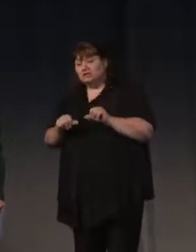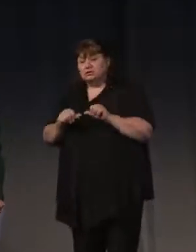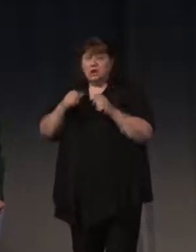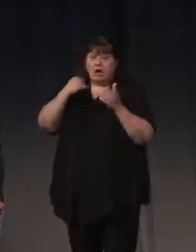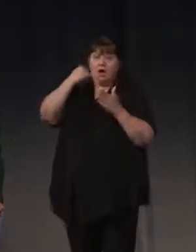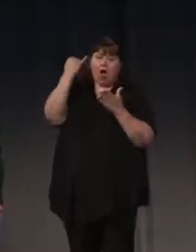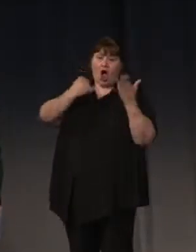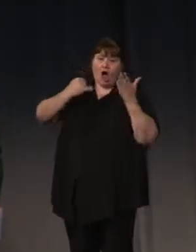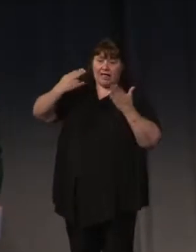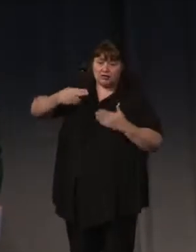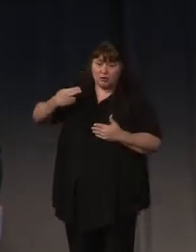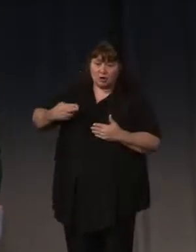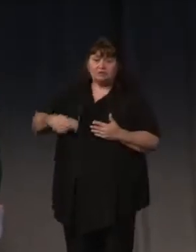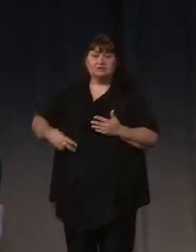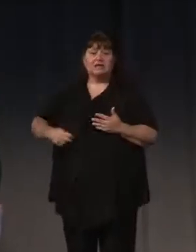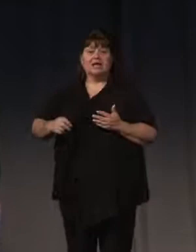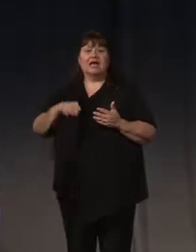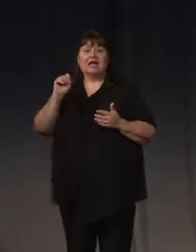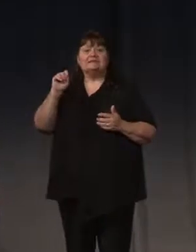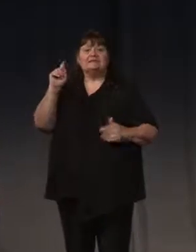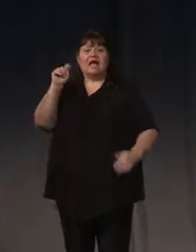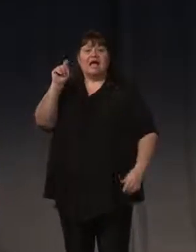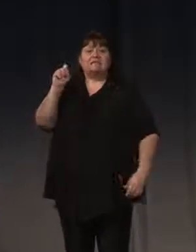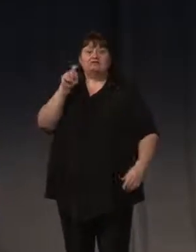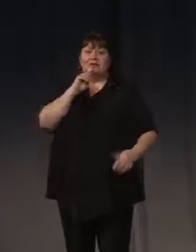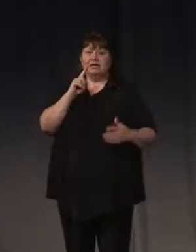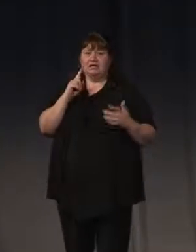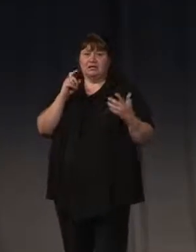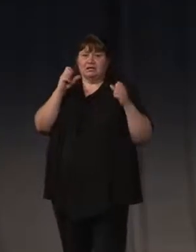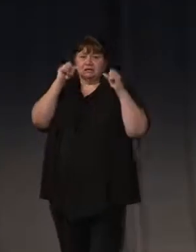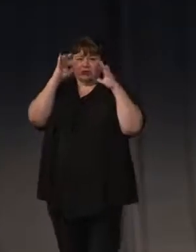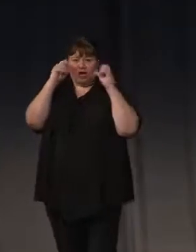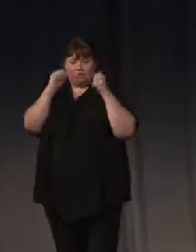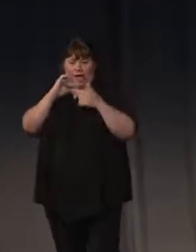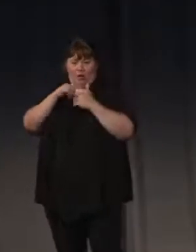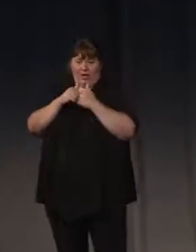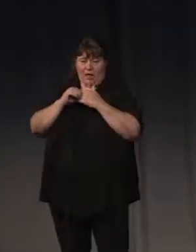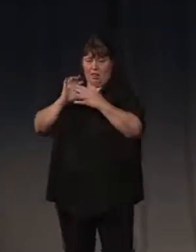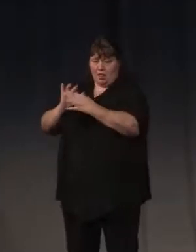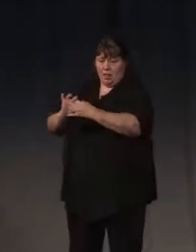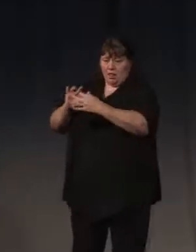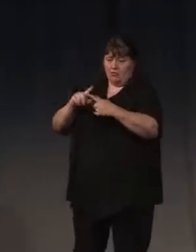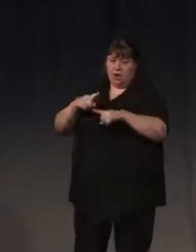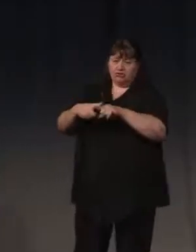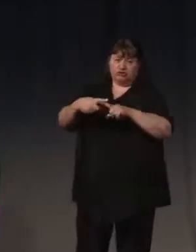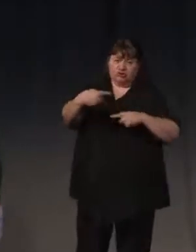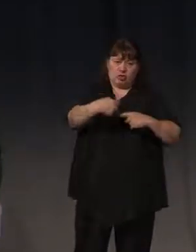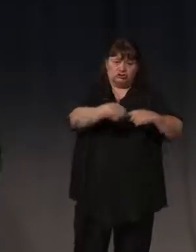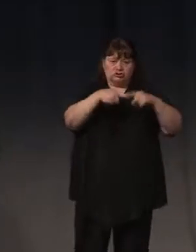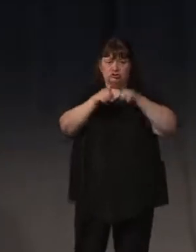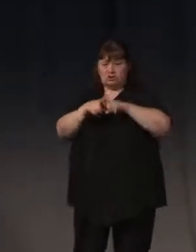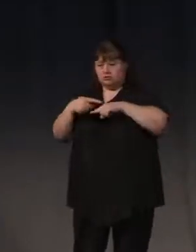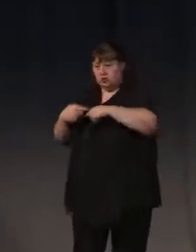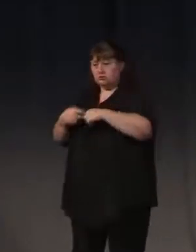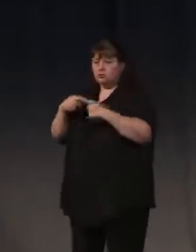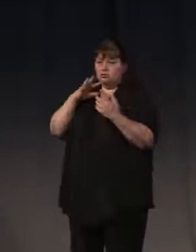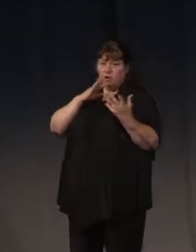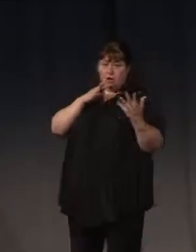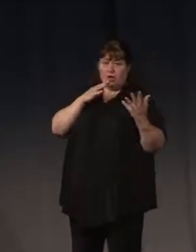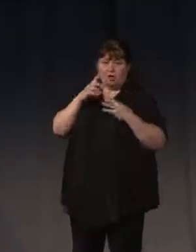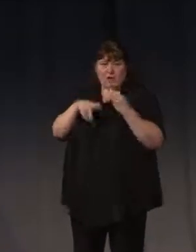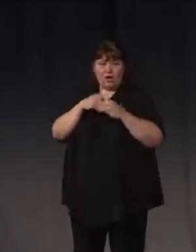historians, STS. So, it was a really sort of extraordinarily crossing or cross-talking, to use a metaphor,